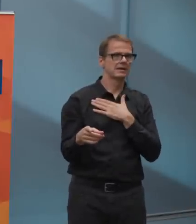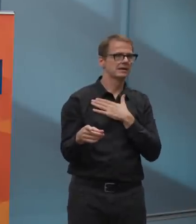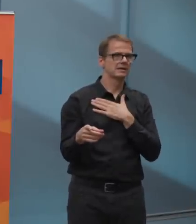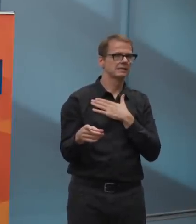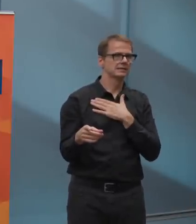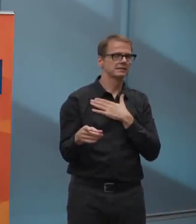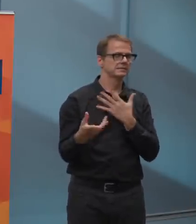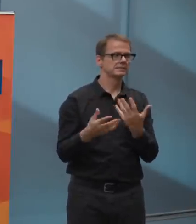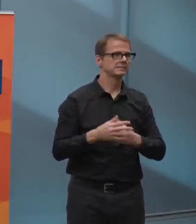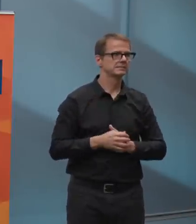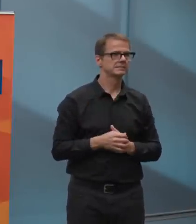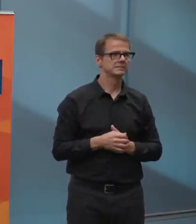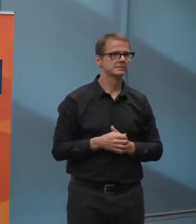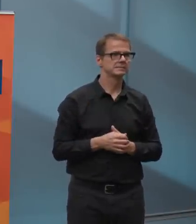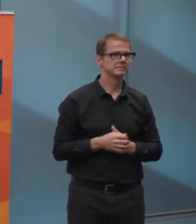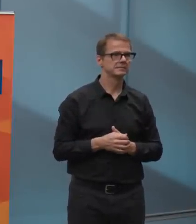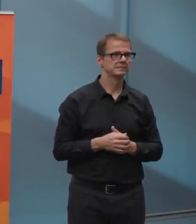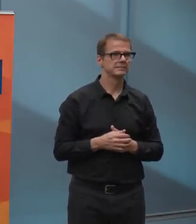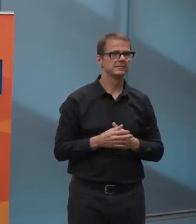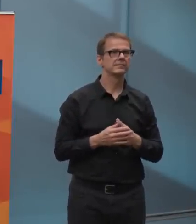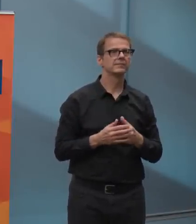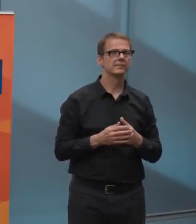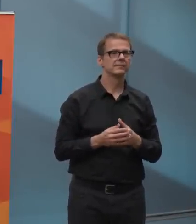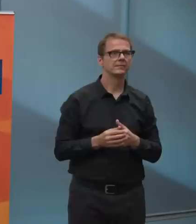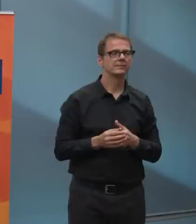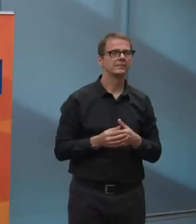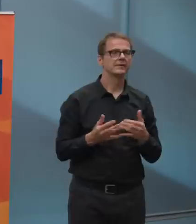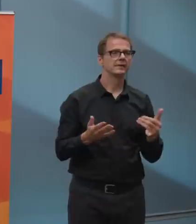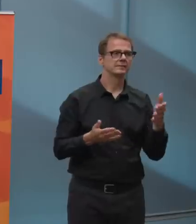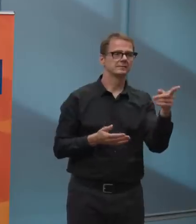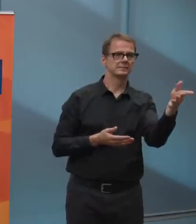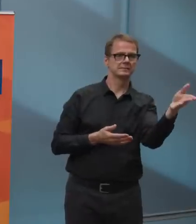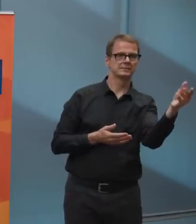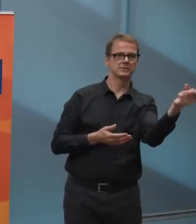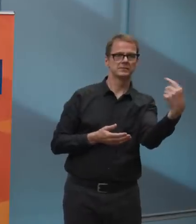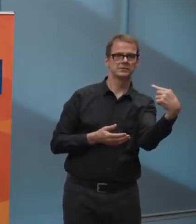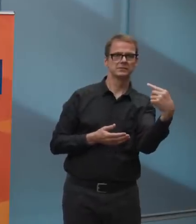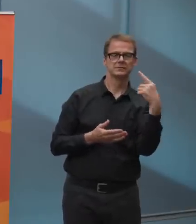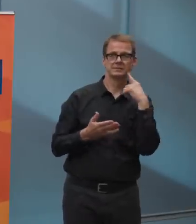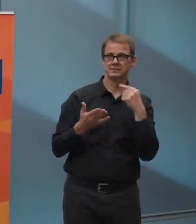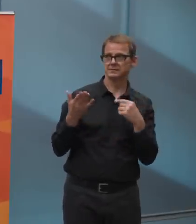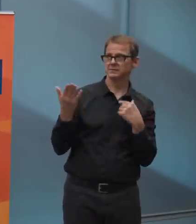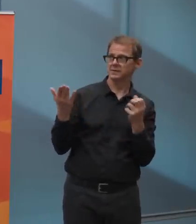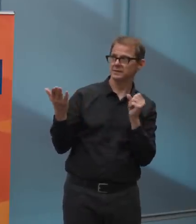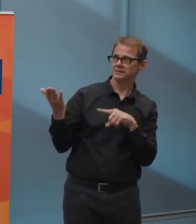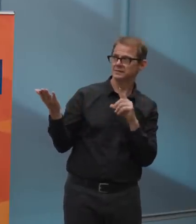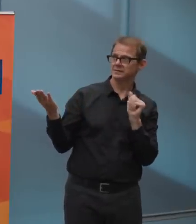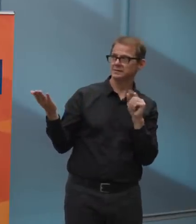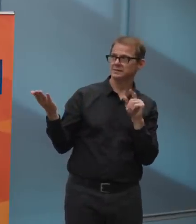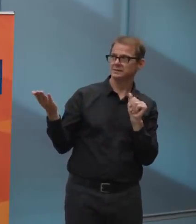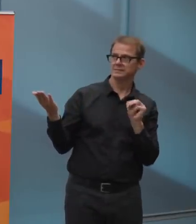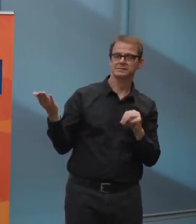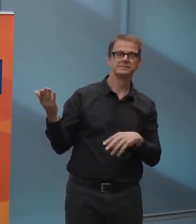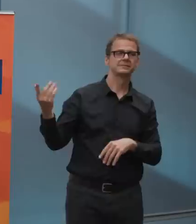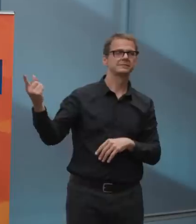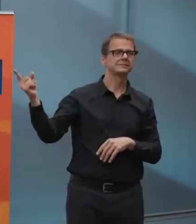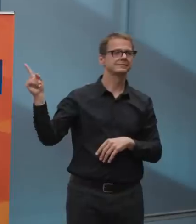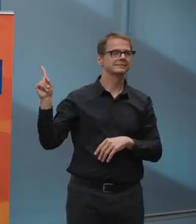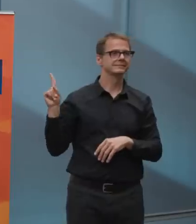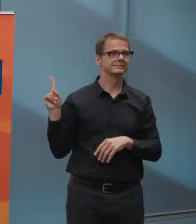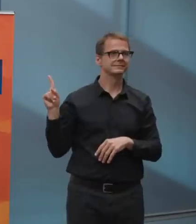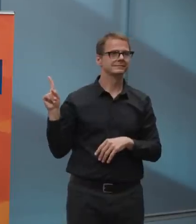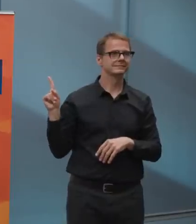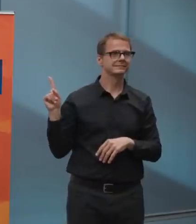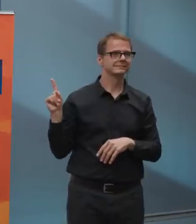I think this question is probably, uh, for Adam, but you're free to take a crack at it if you'd like me. Um, just a question about